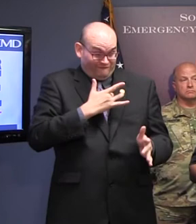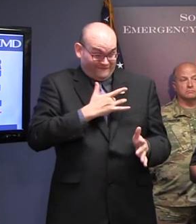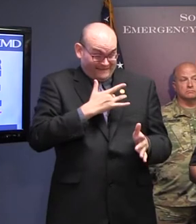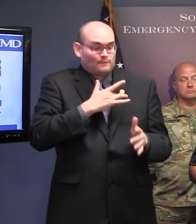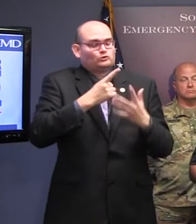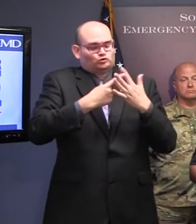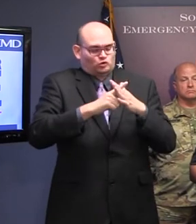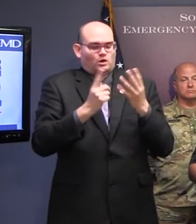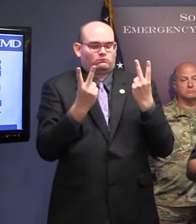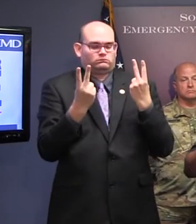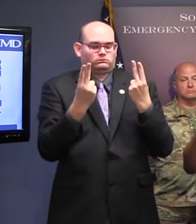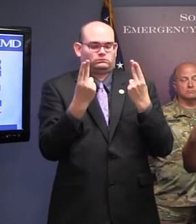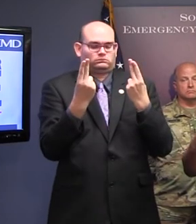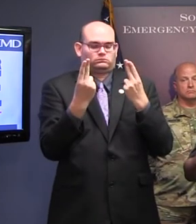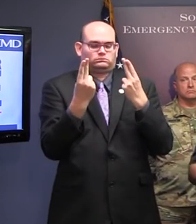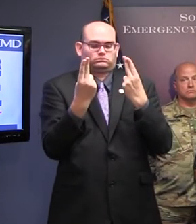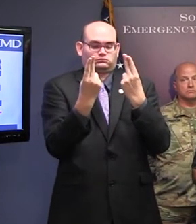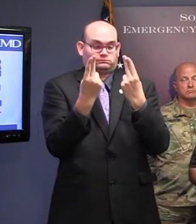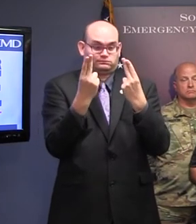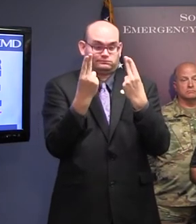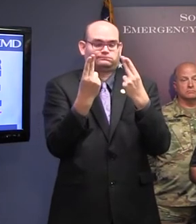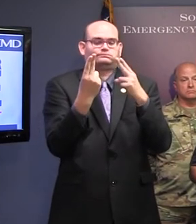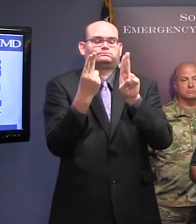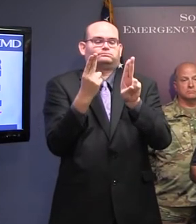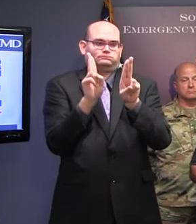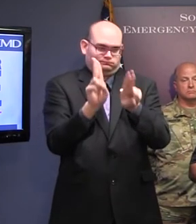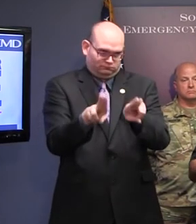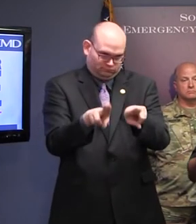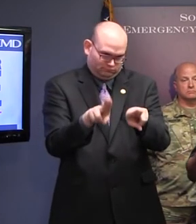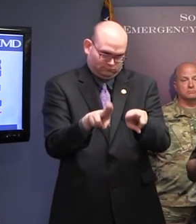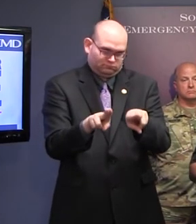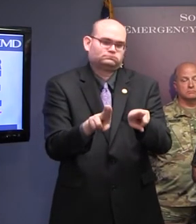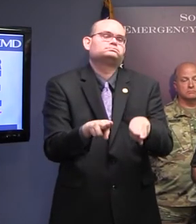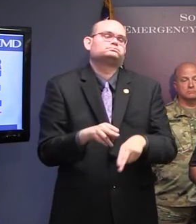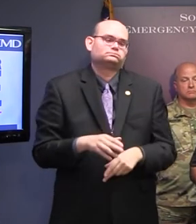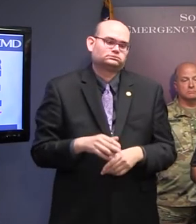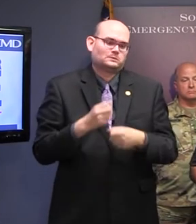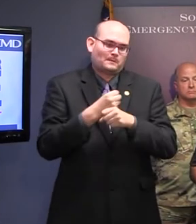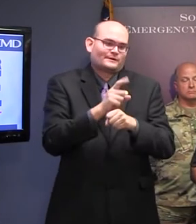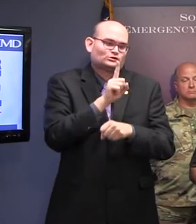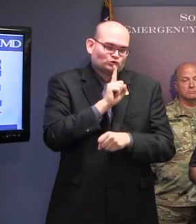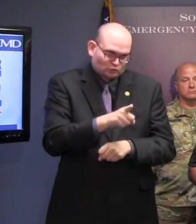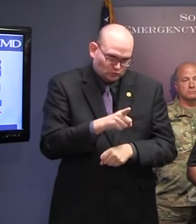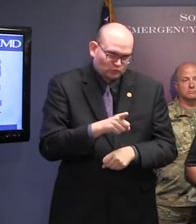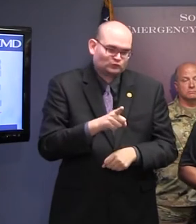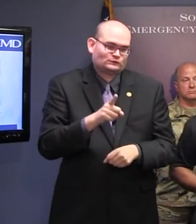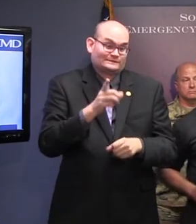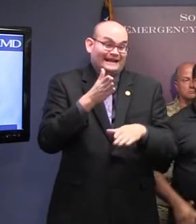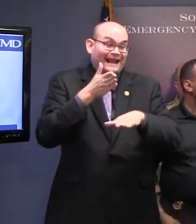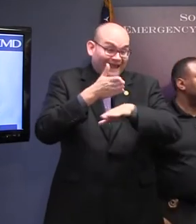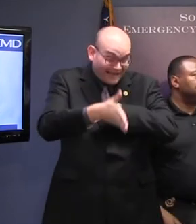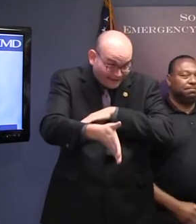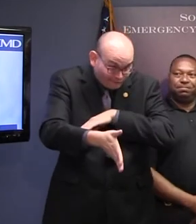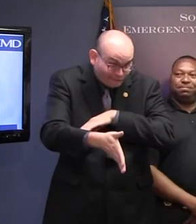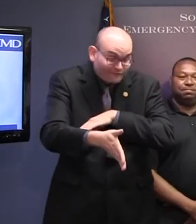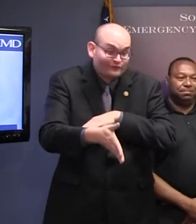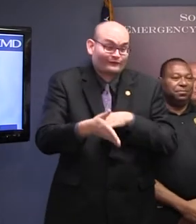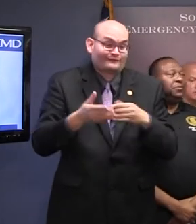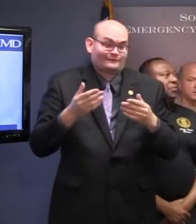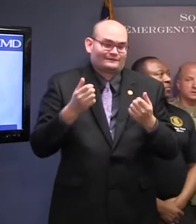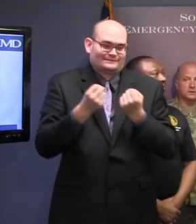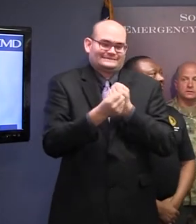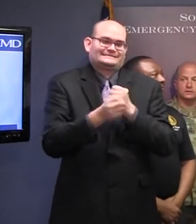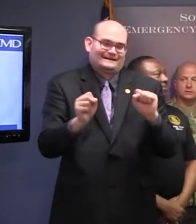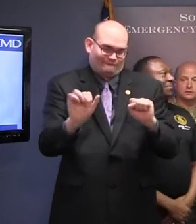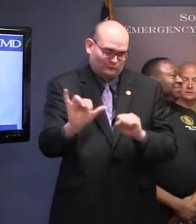that equipment for not only the next event but for the post-landfall response. What that means is these people